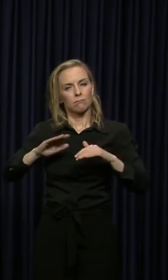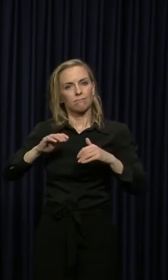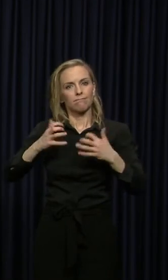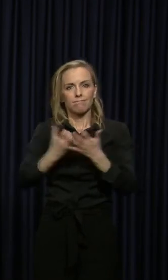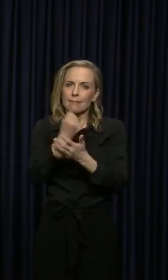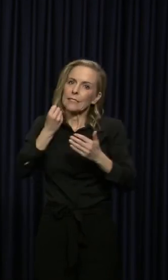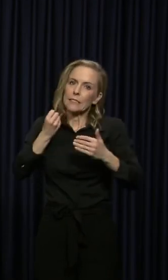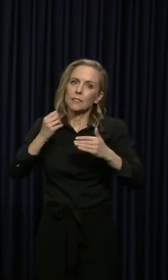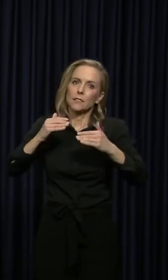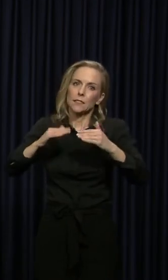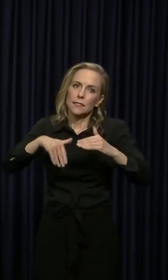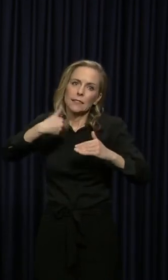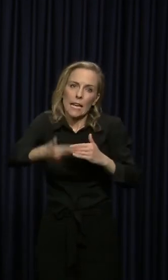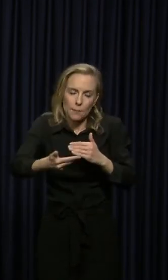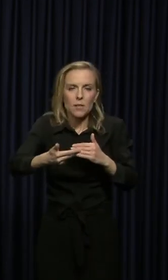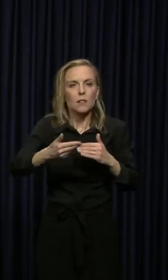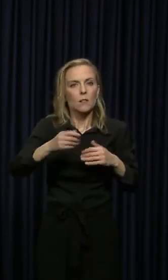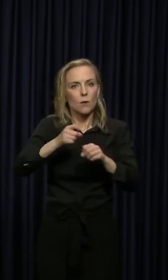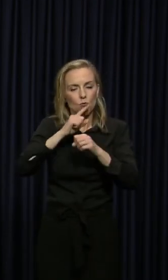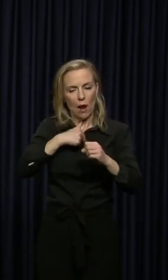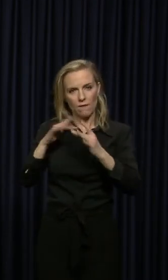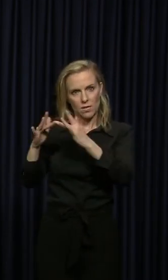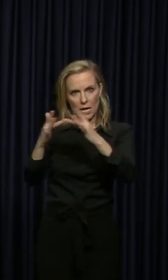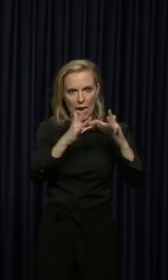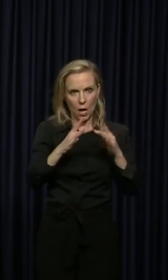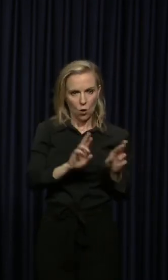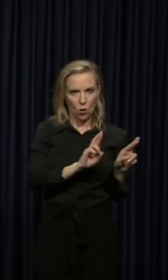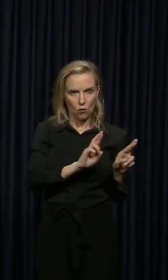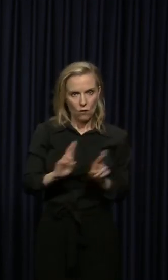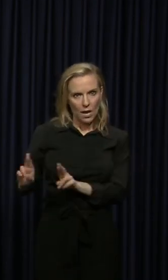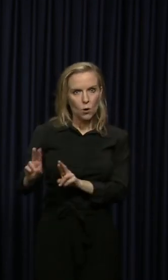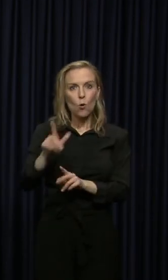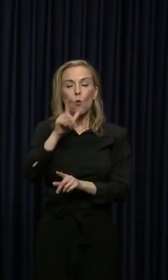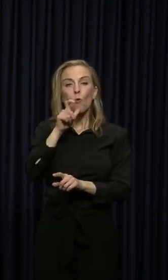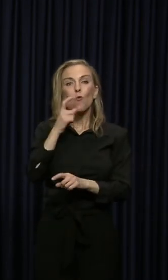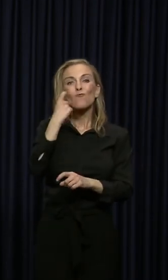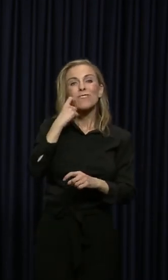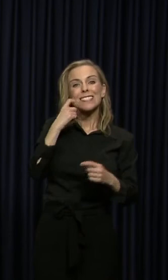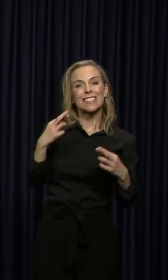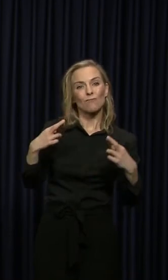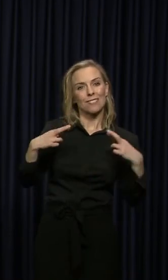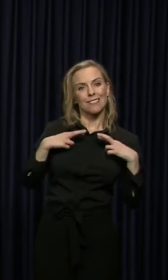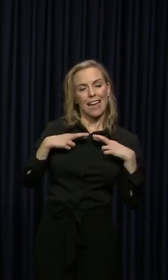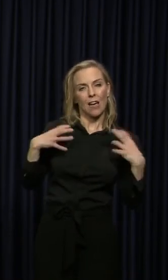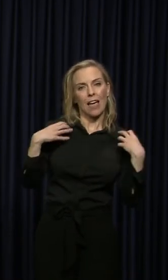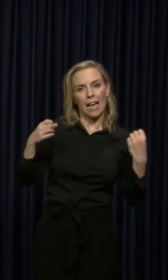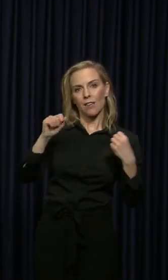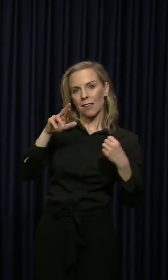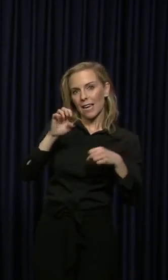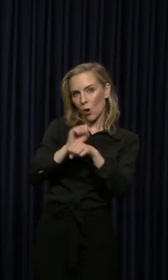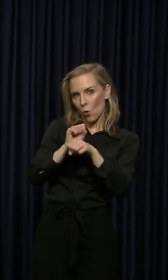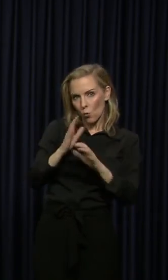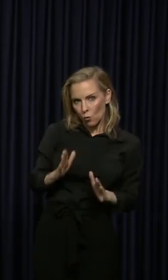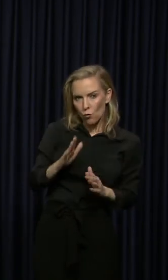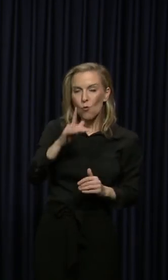trying to do everything we can to make sure we have a network of those recently retired health care workers. Those who who have just recently